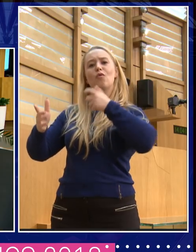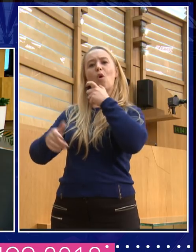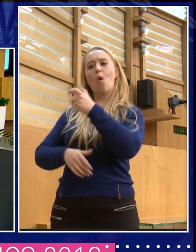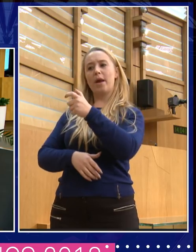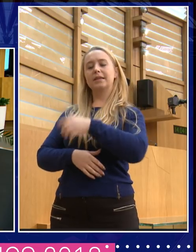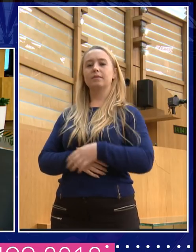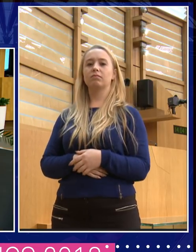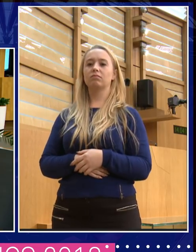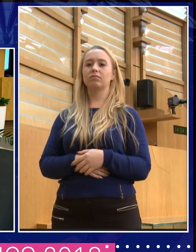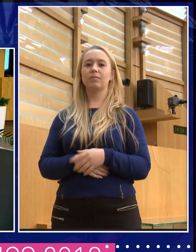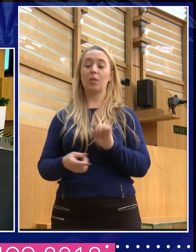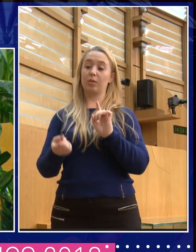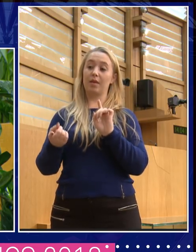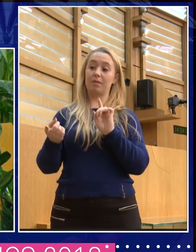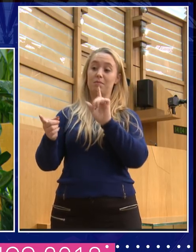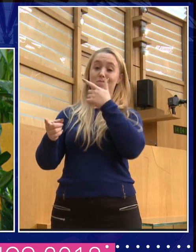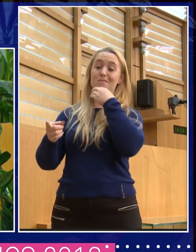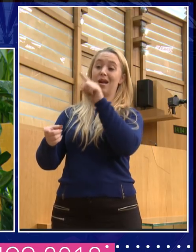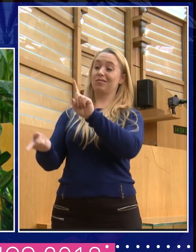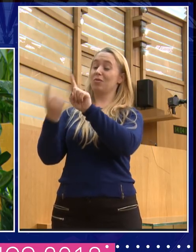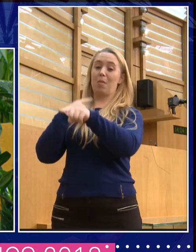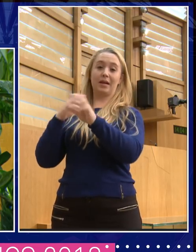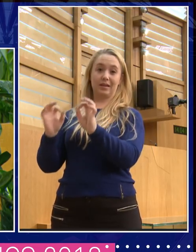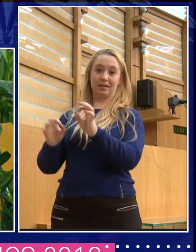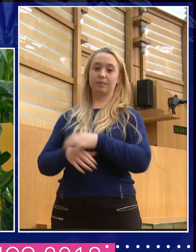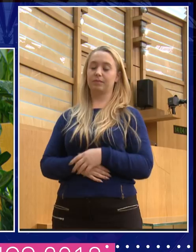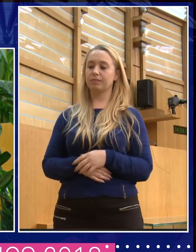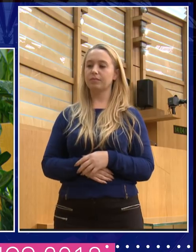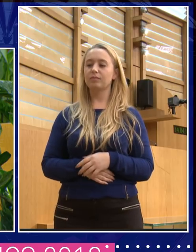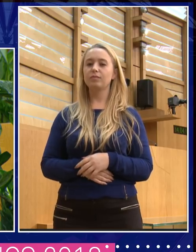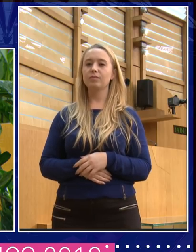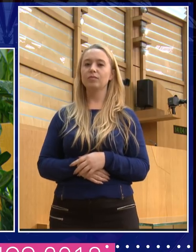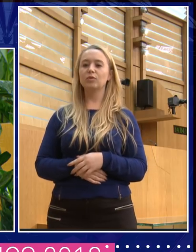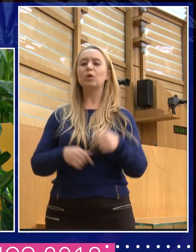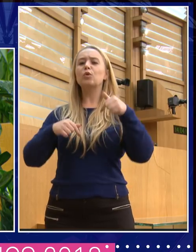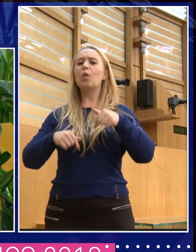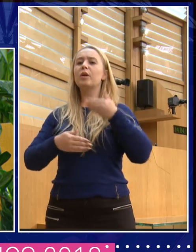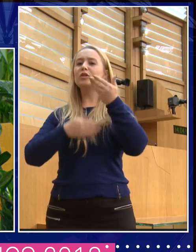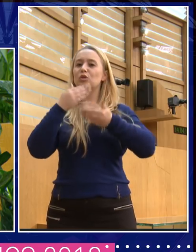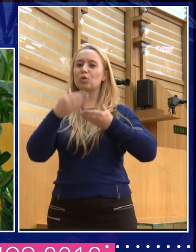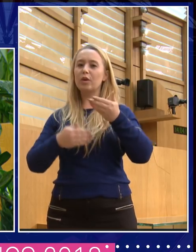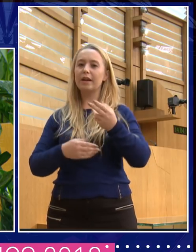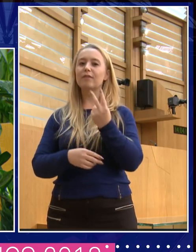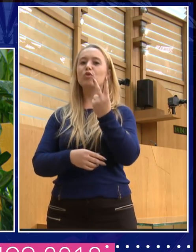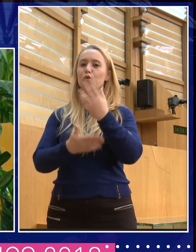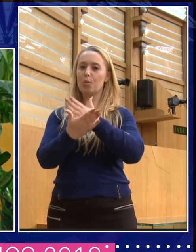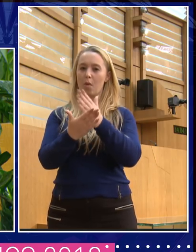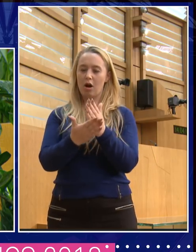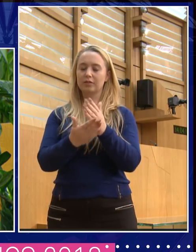You know, no ply. And it had two stages, this story, because the first stage was somebody tweeting, I